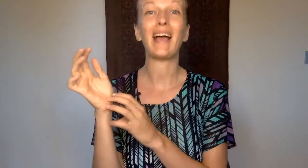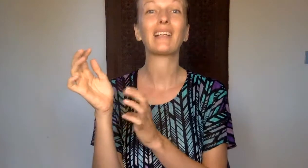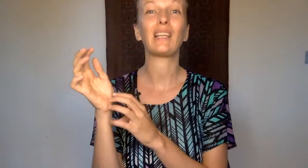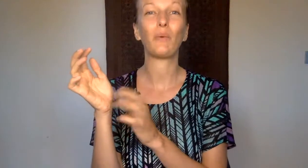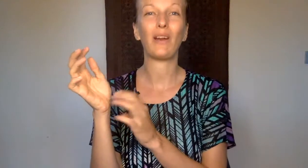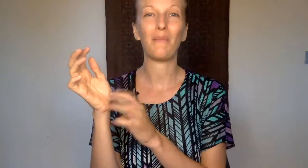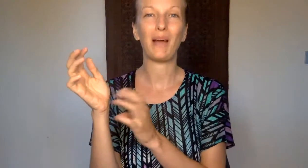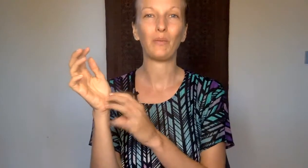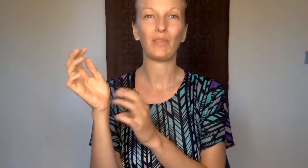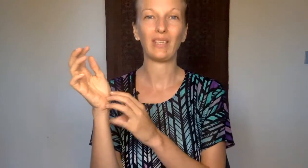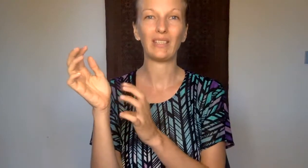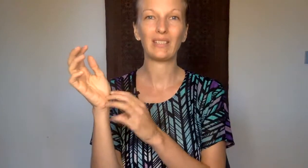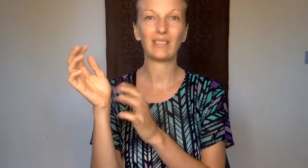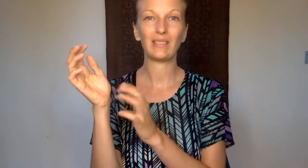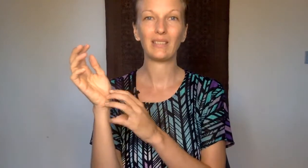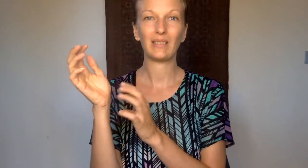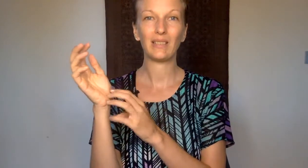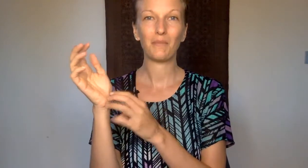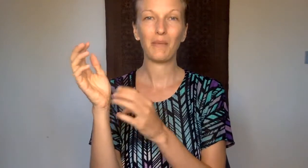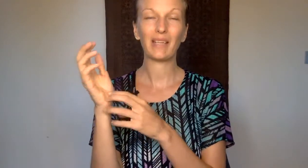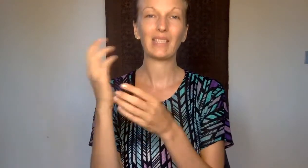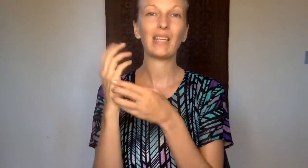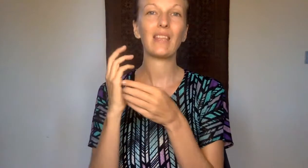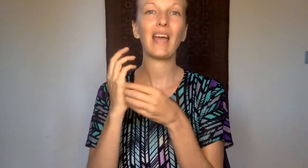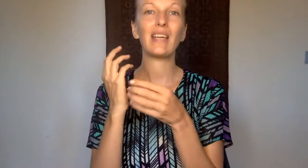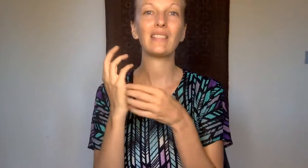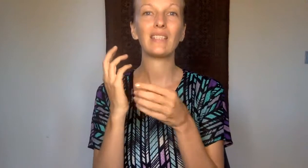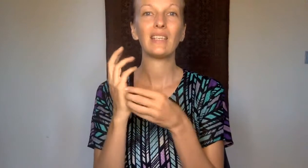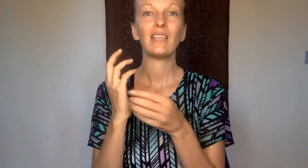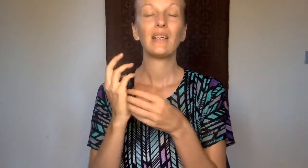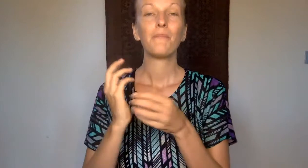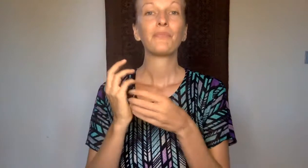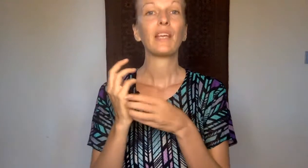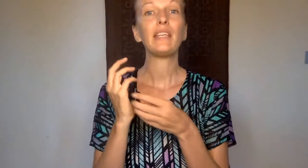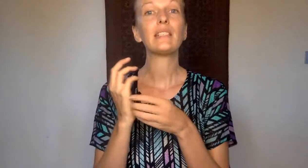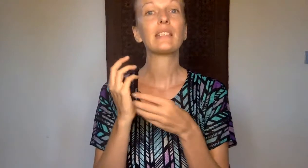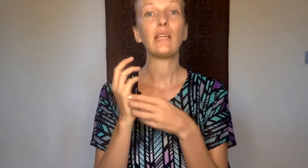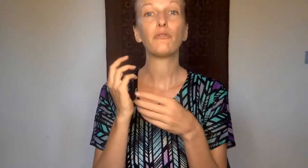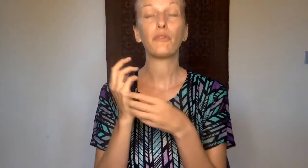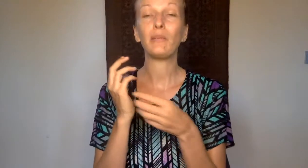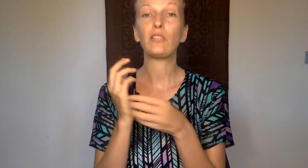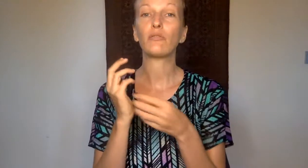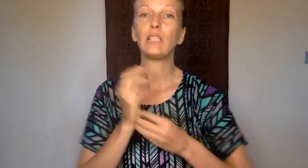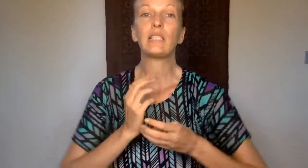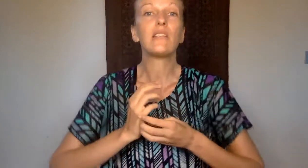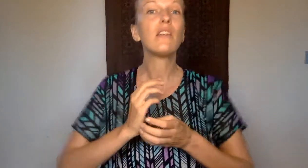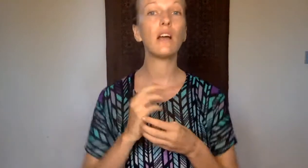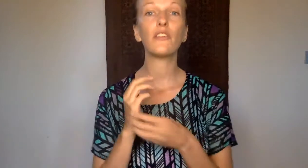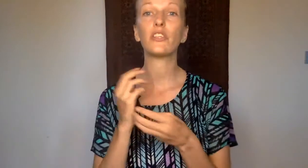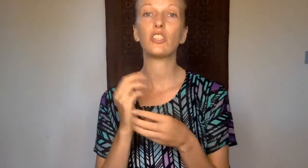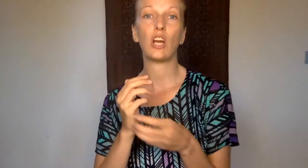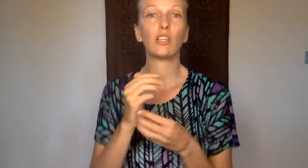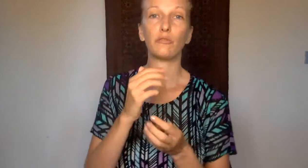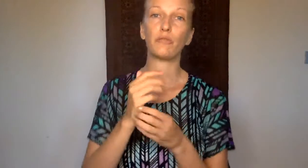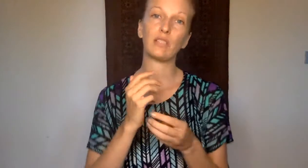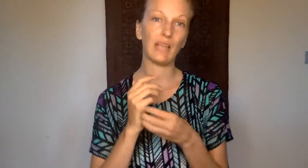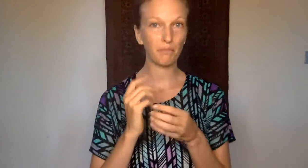where I'm at with this. Back side of the hand. And it's safe for me to release another chunk of resentment